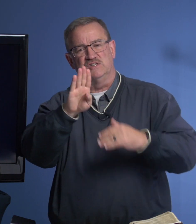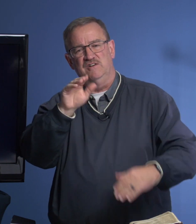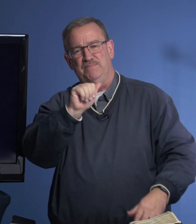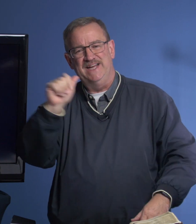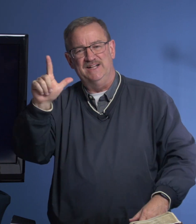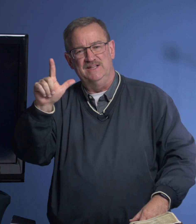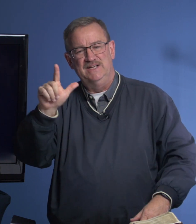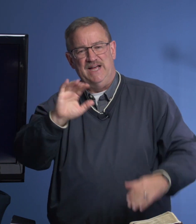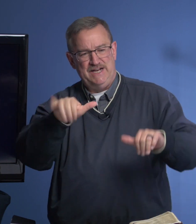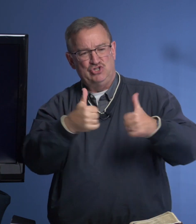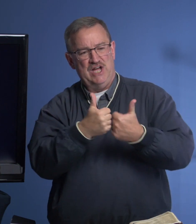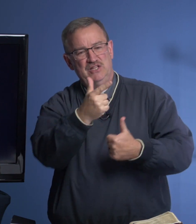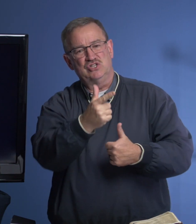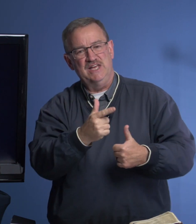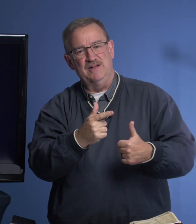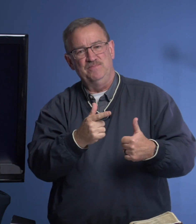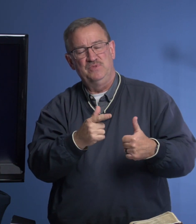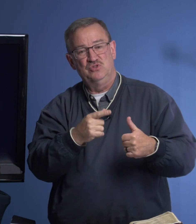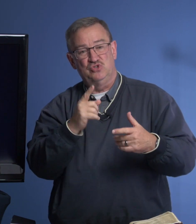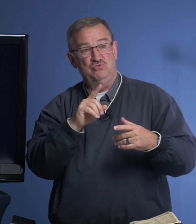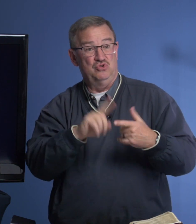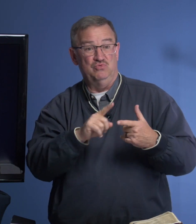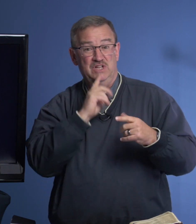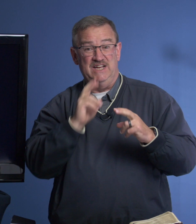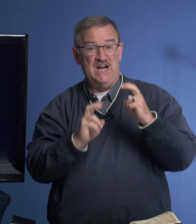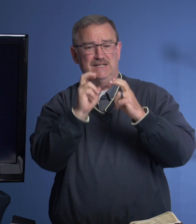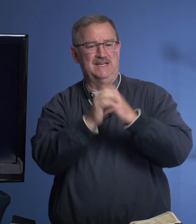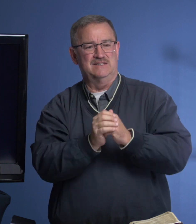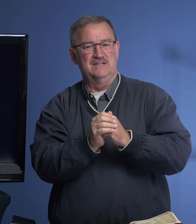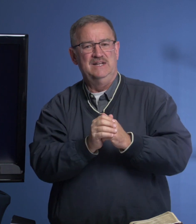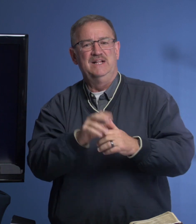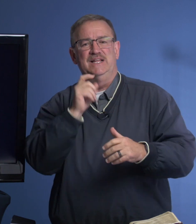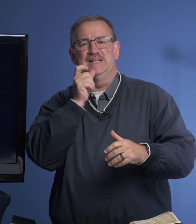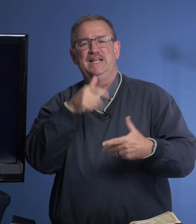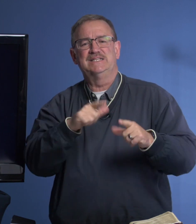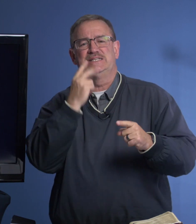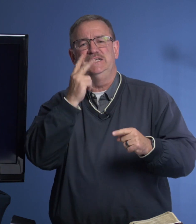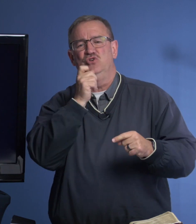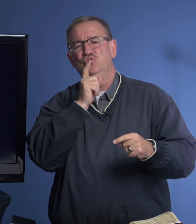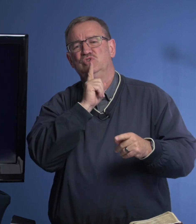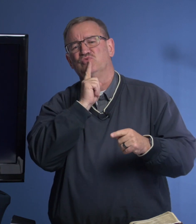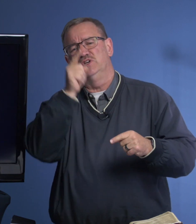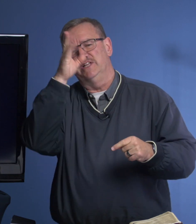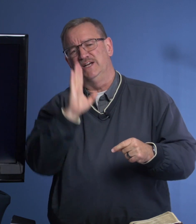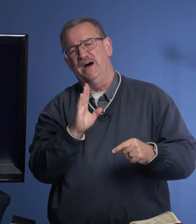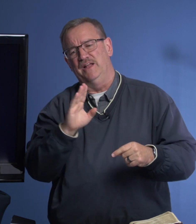of Baal, and he challenged them to really a contest. Let's see who is really God,